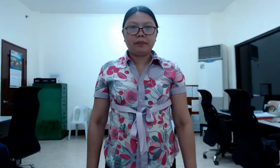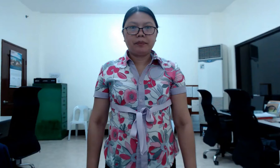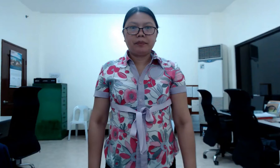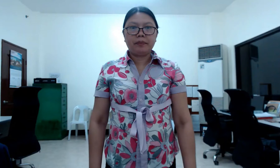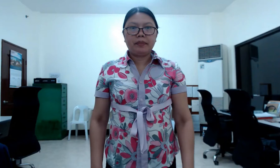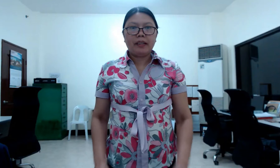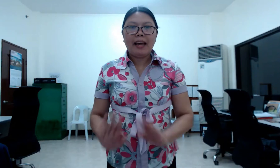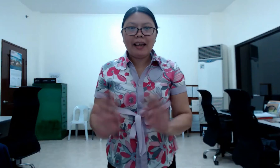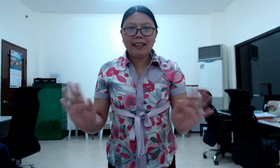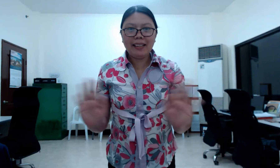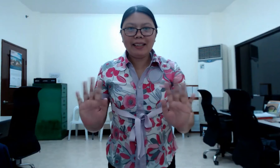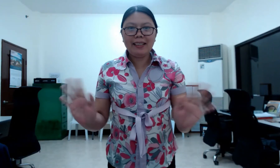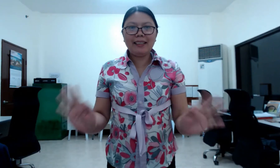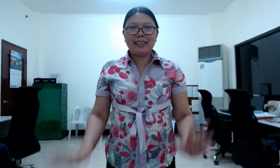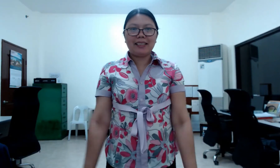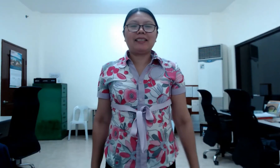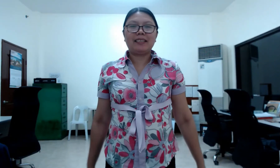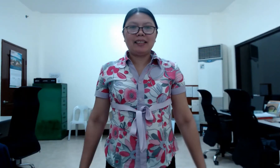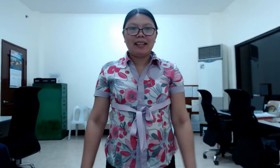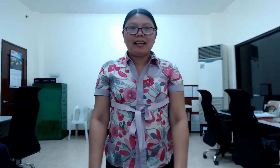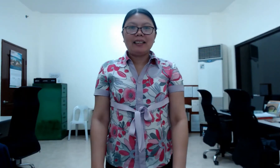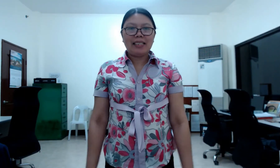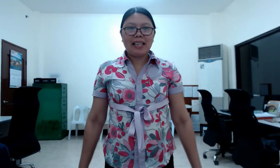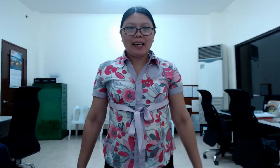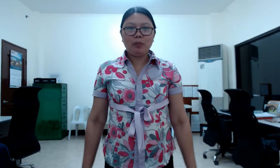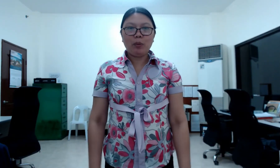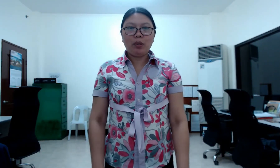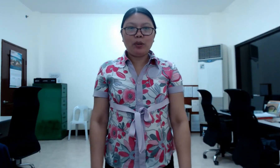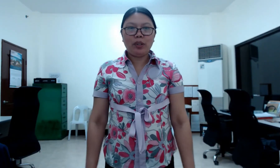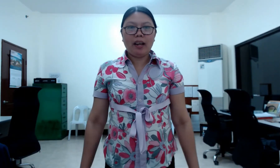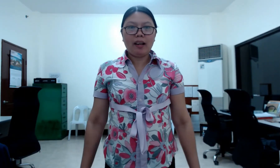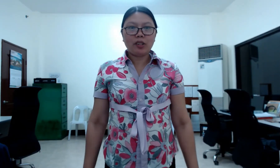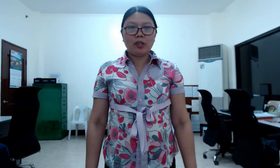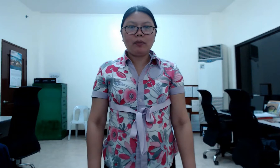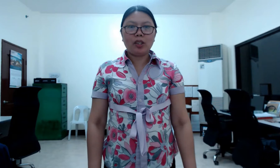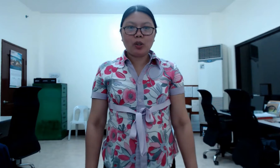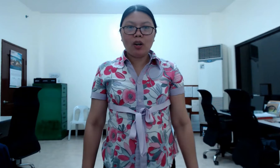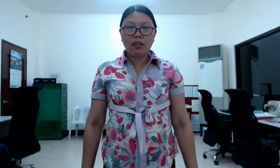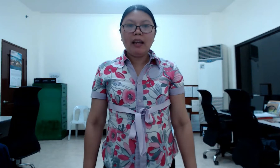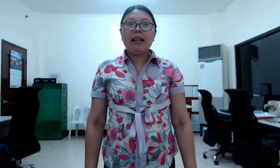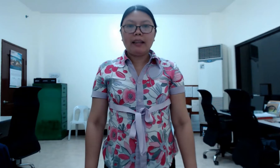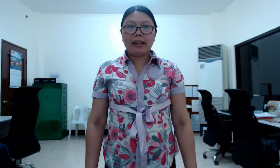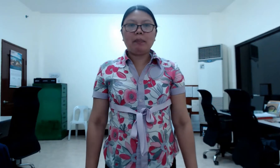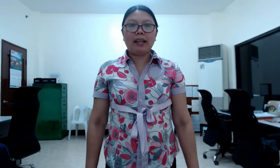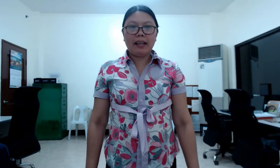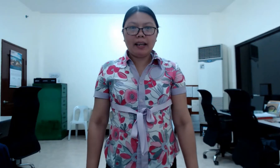Hi kids! This time we will learn the action of the song line by line.